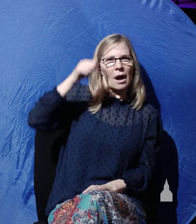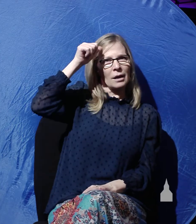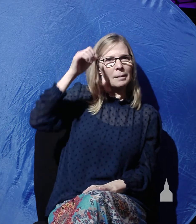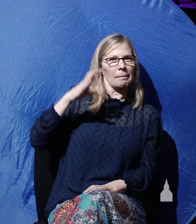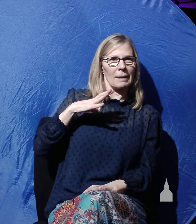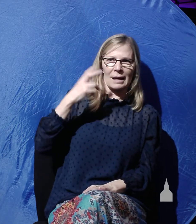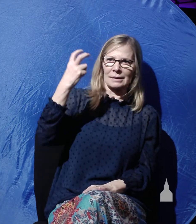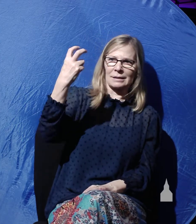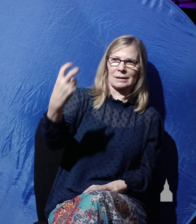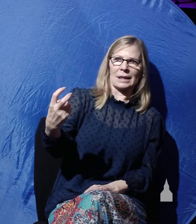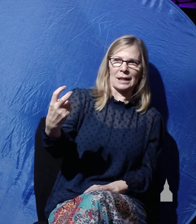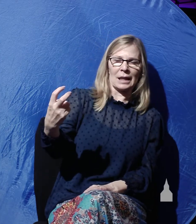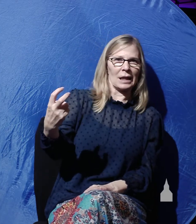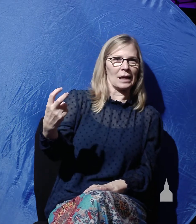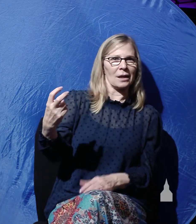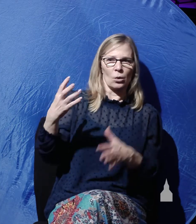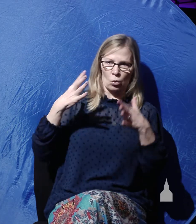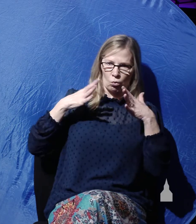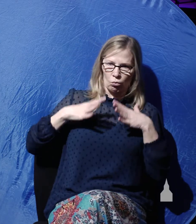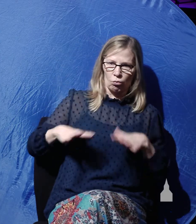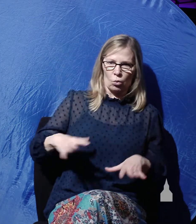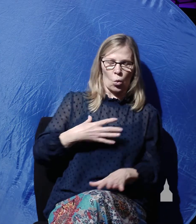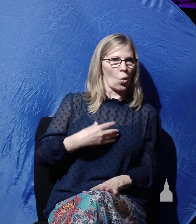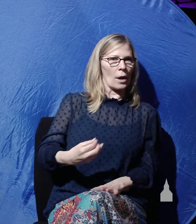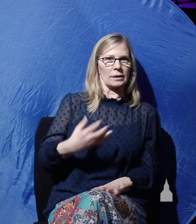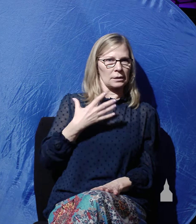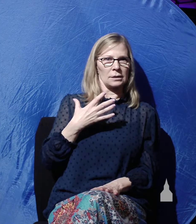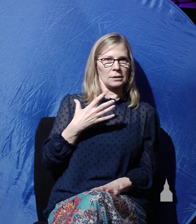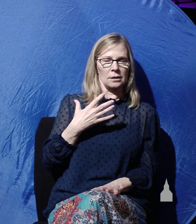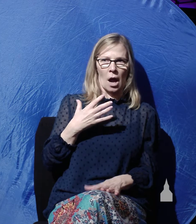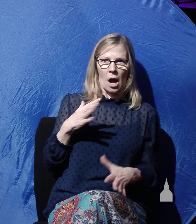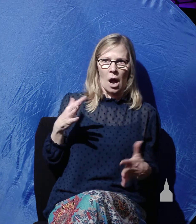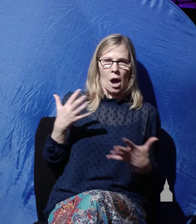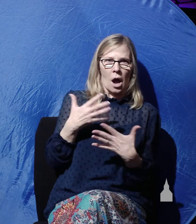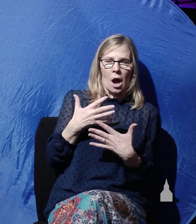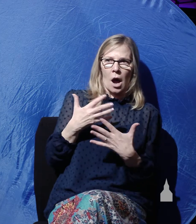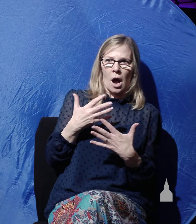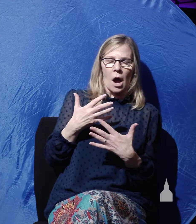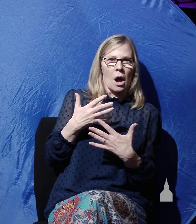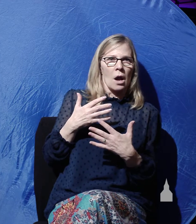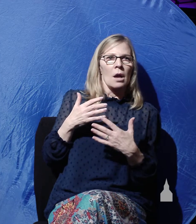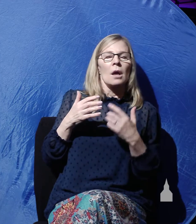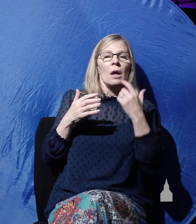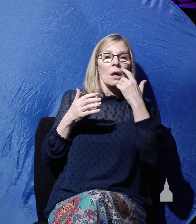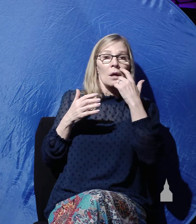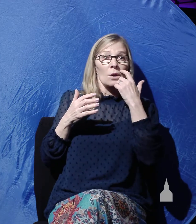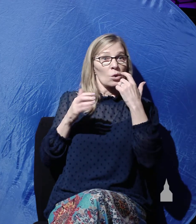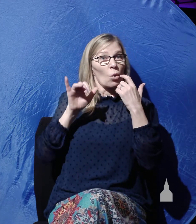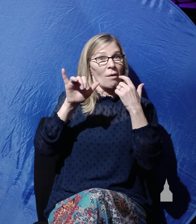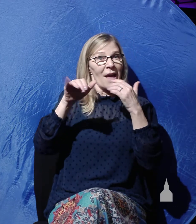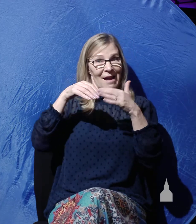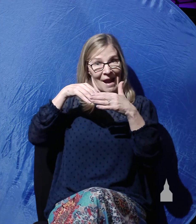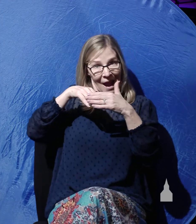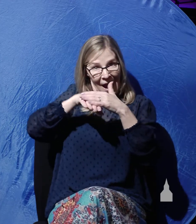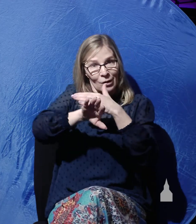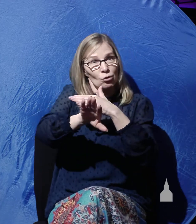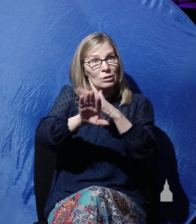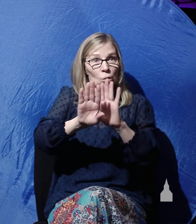robe, and they were amazed. Since the entrance to the tomb was now open, well, the women